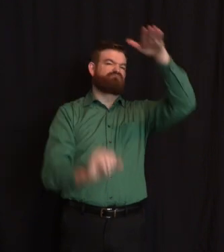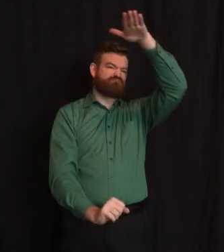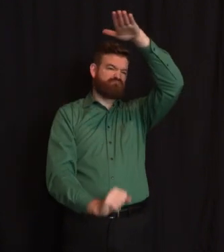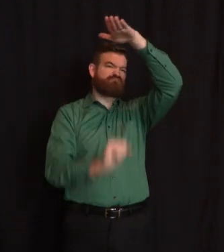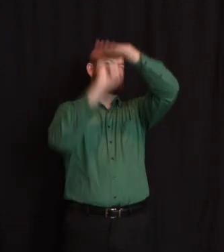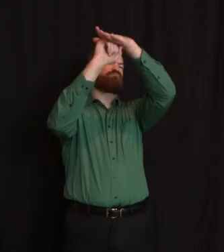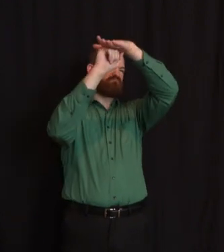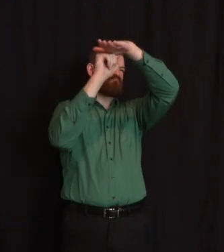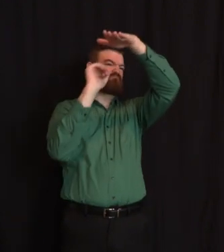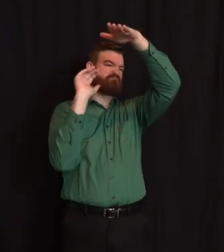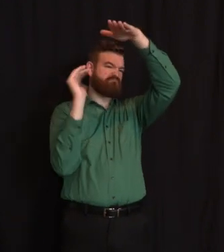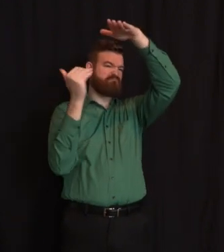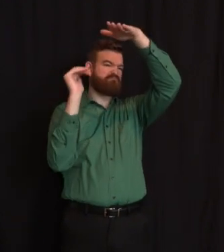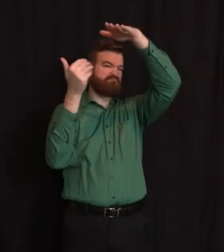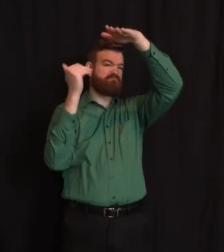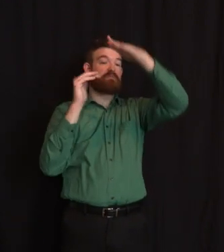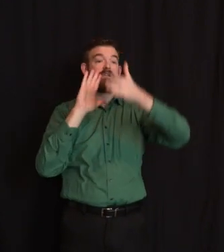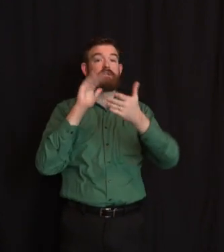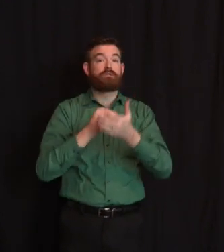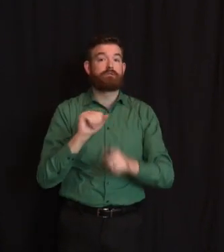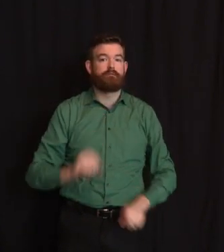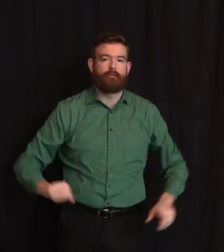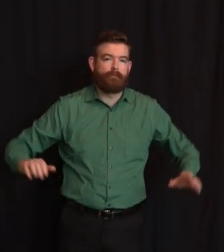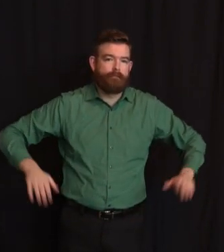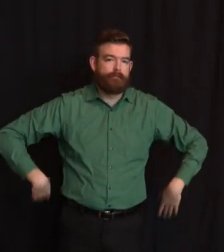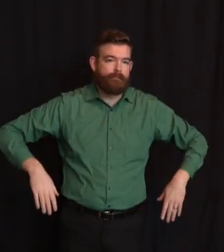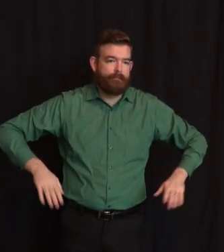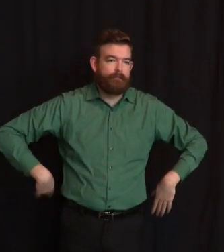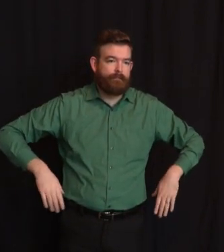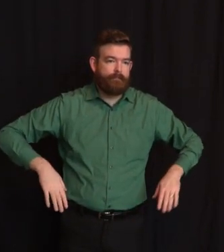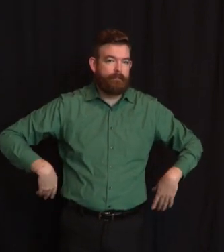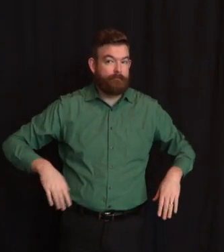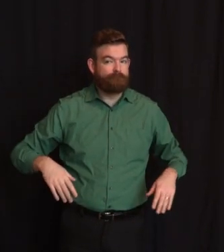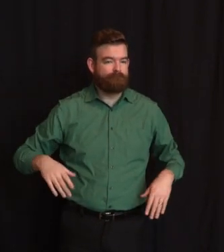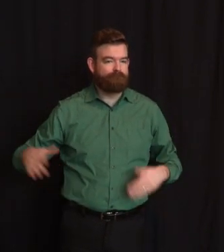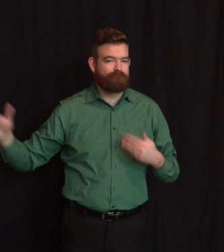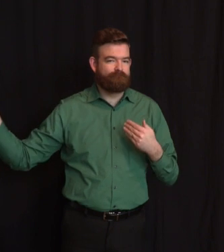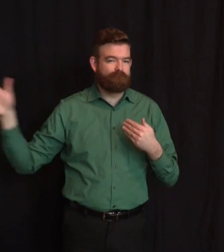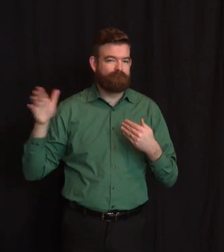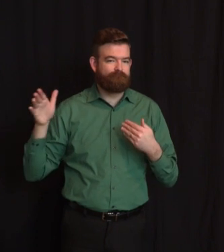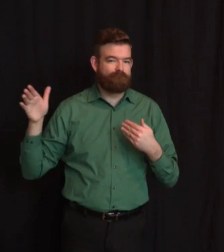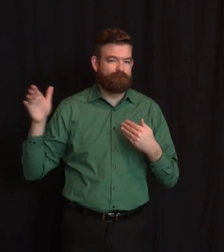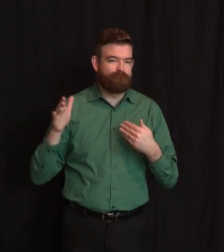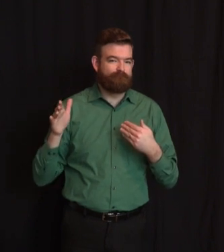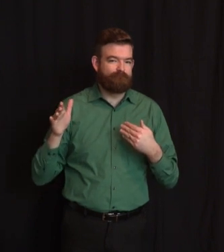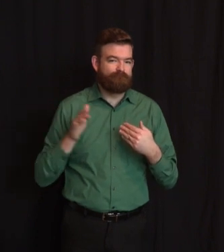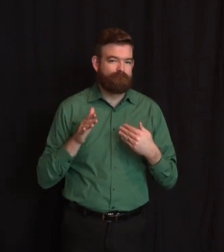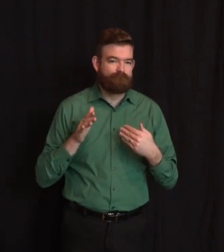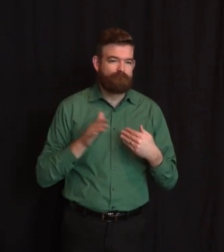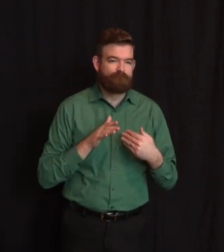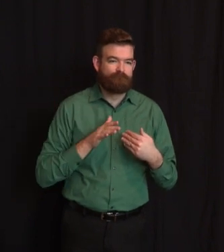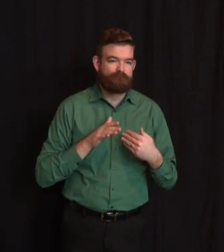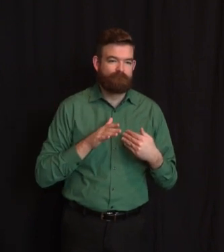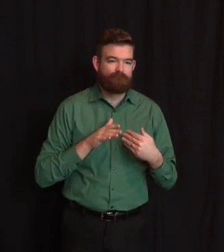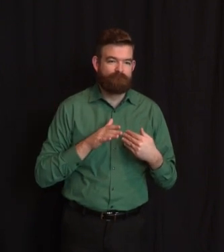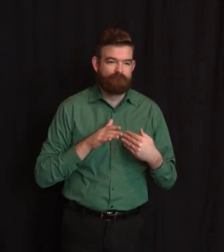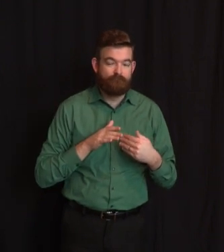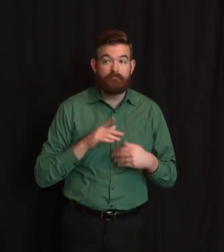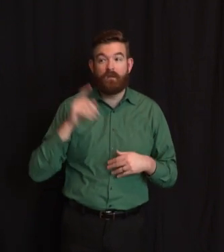You good? And again, everybody, again, I hate to be a broken record, this is within our control. Best case versus worst,